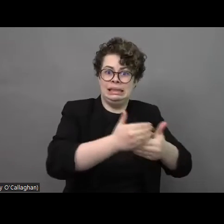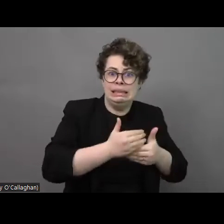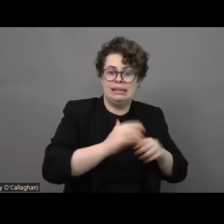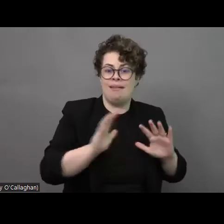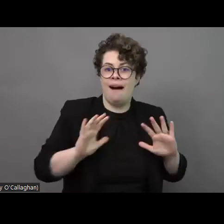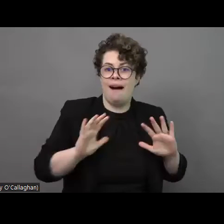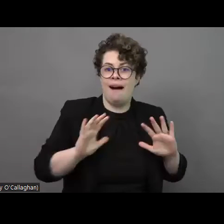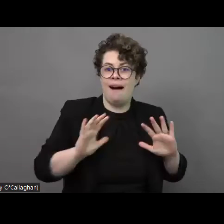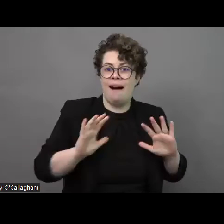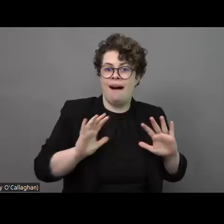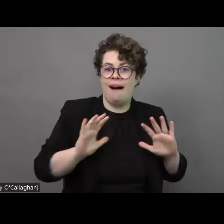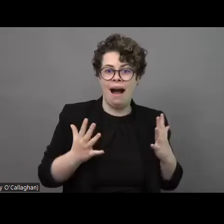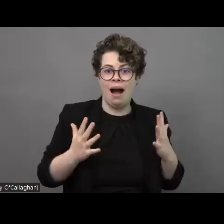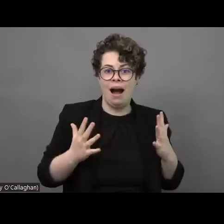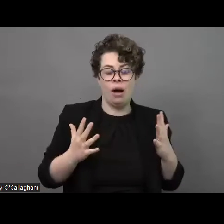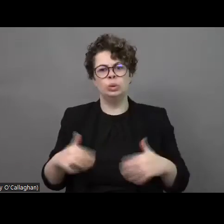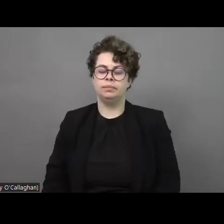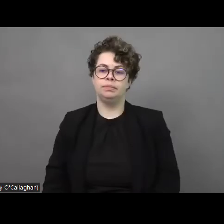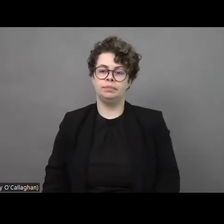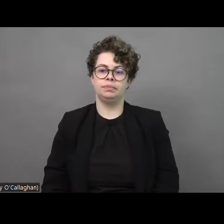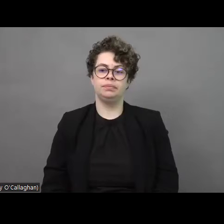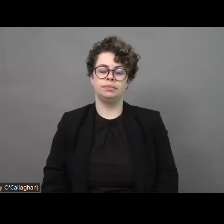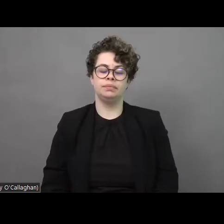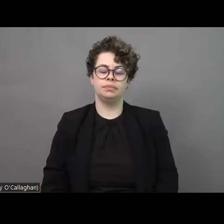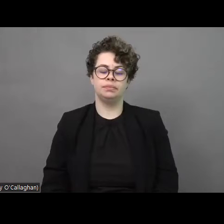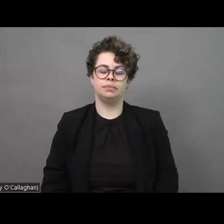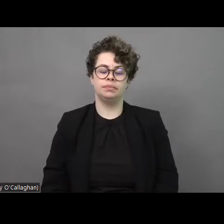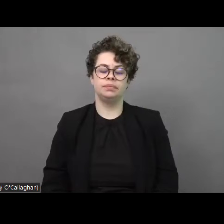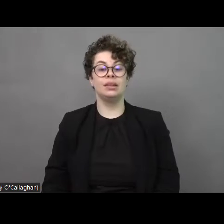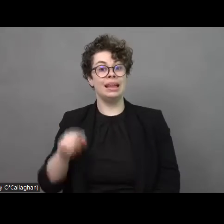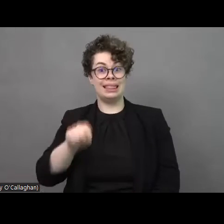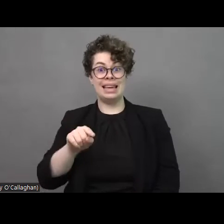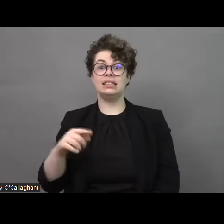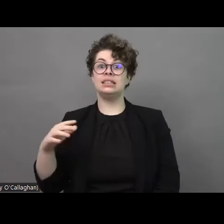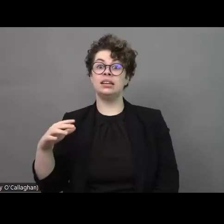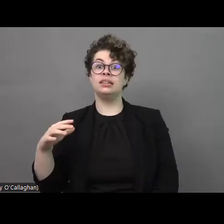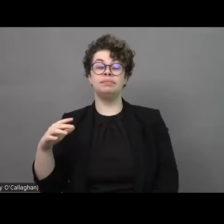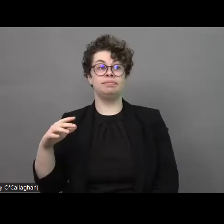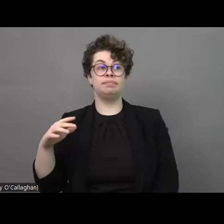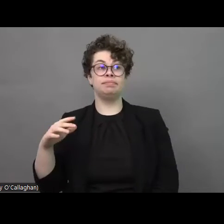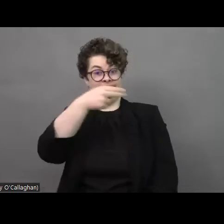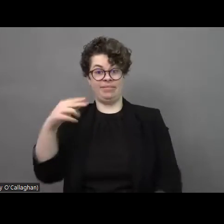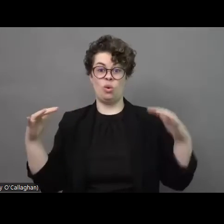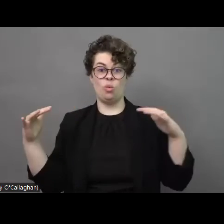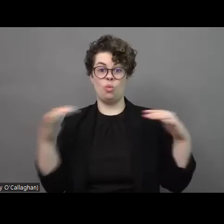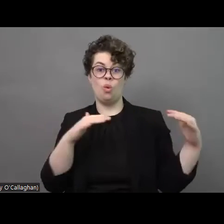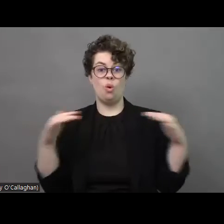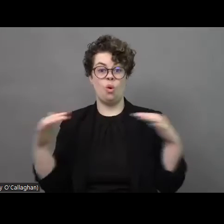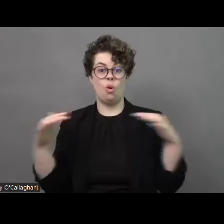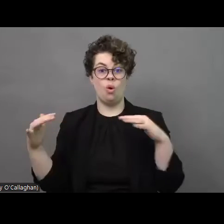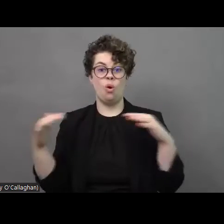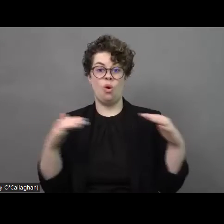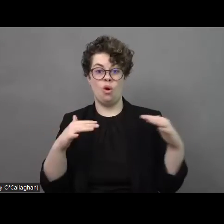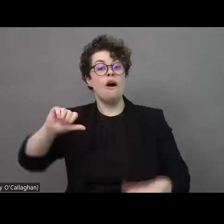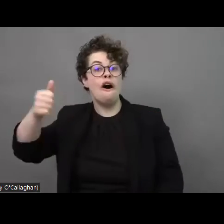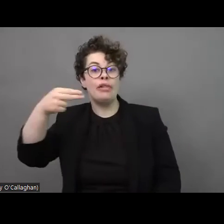over this period of time of the war, it is the war, it's nothing else but the war. Russians